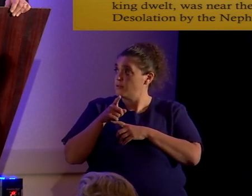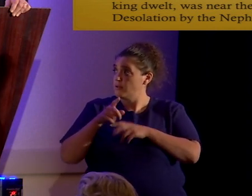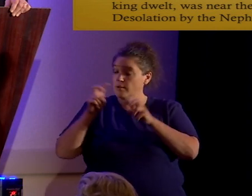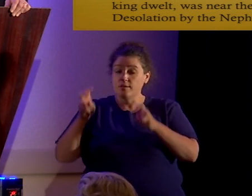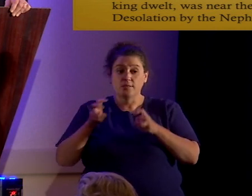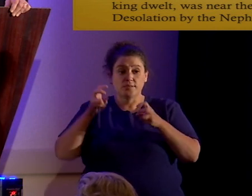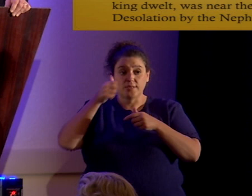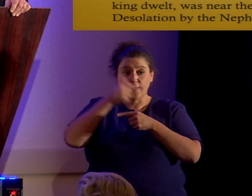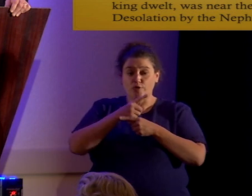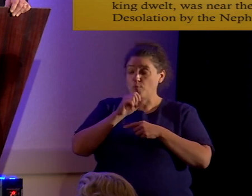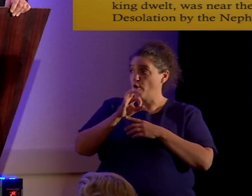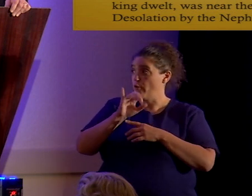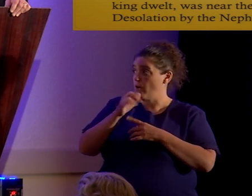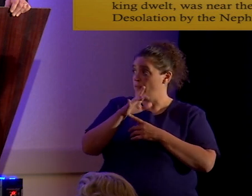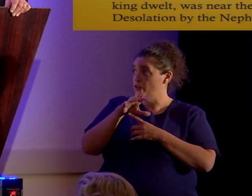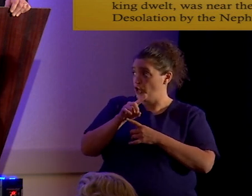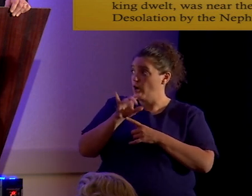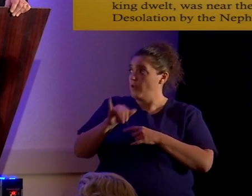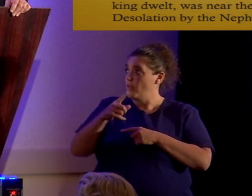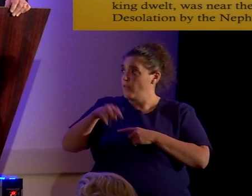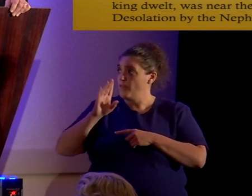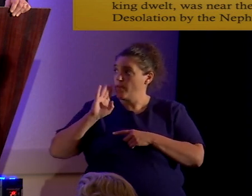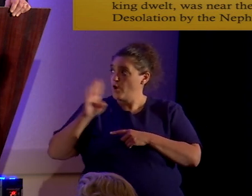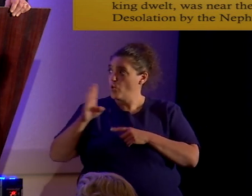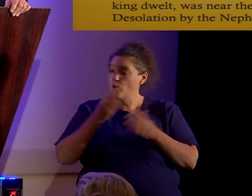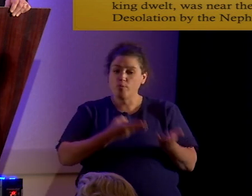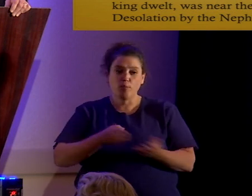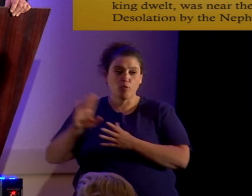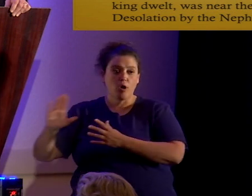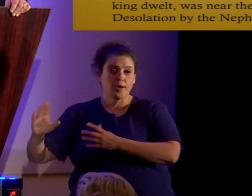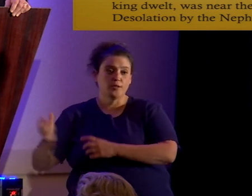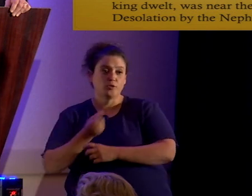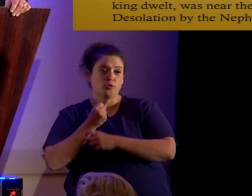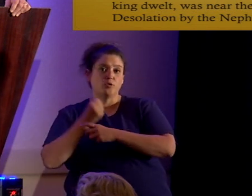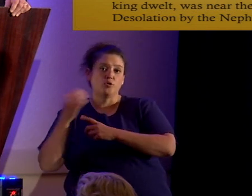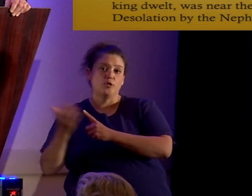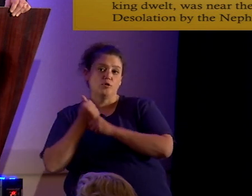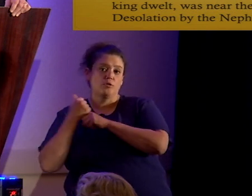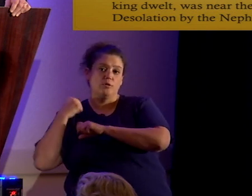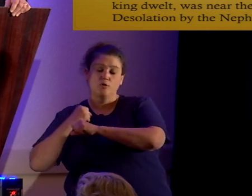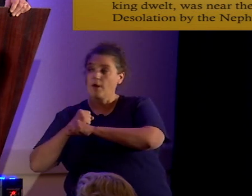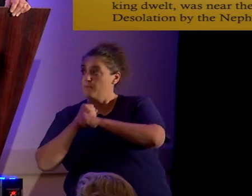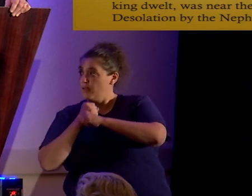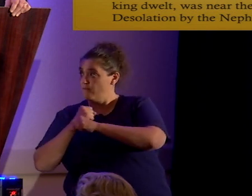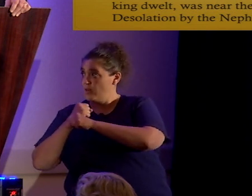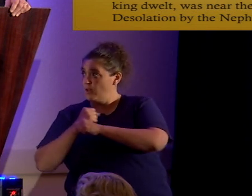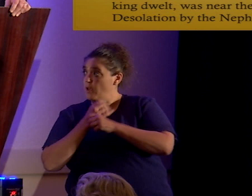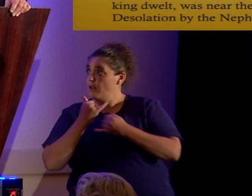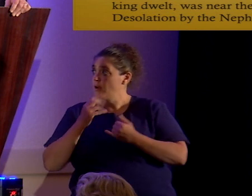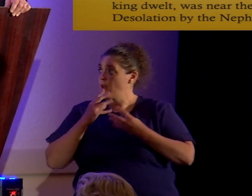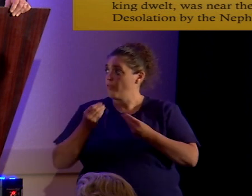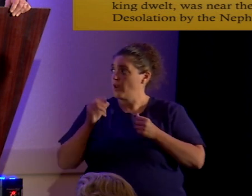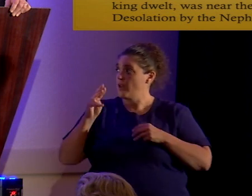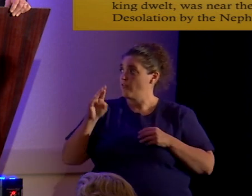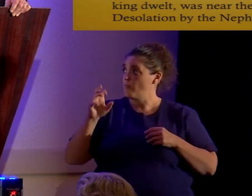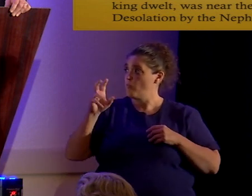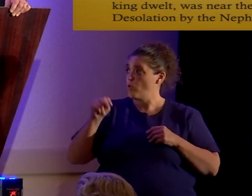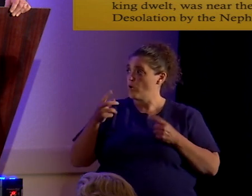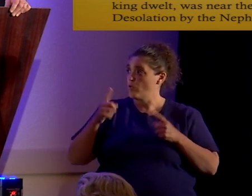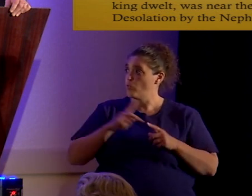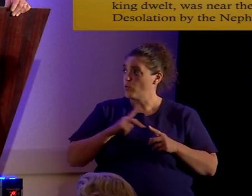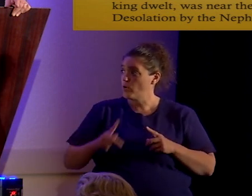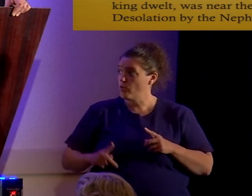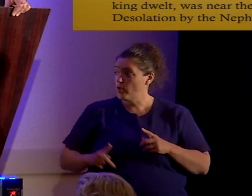brother of Jared, that they would be brought into captivity. Now the land of Moron, where the king dwelt,